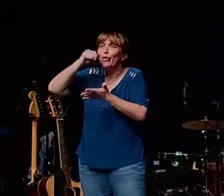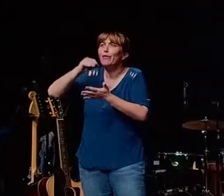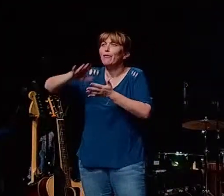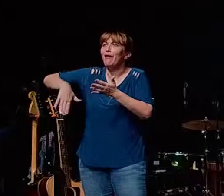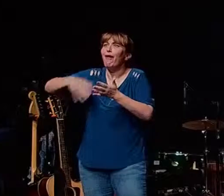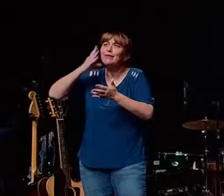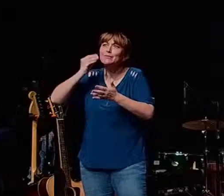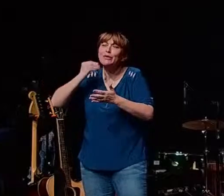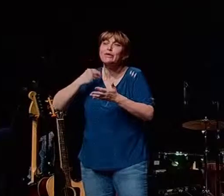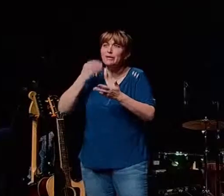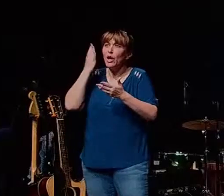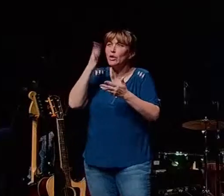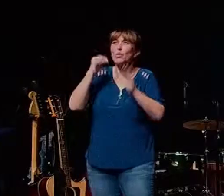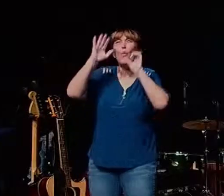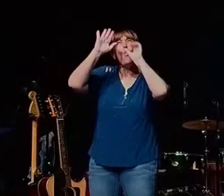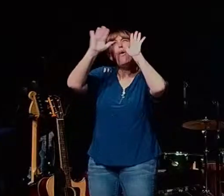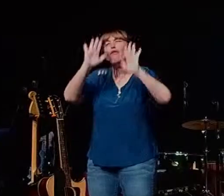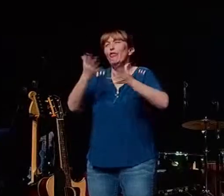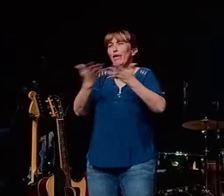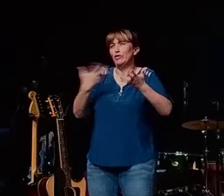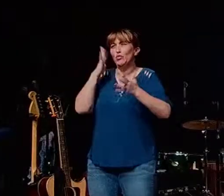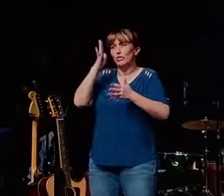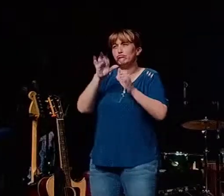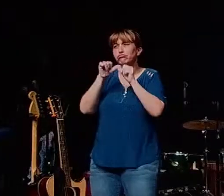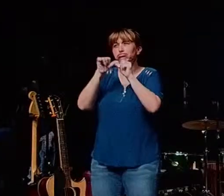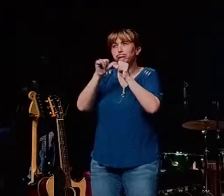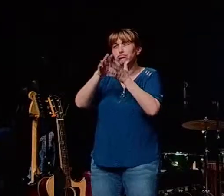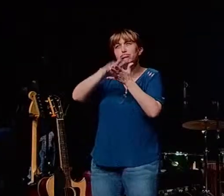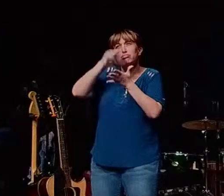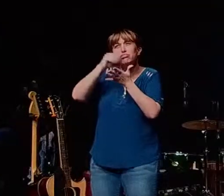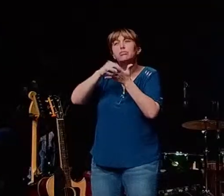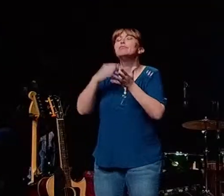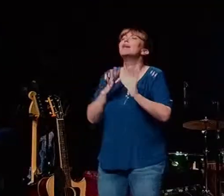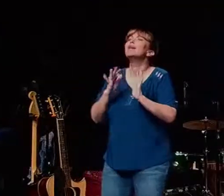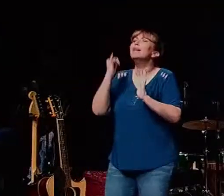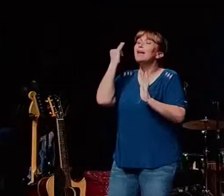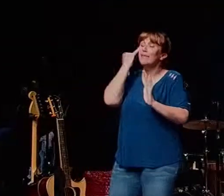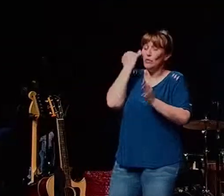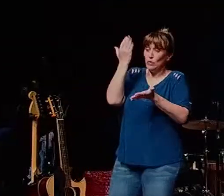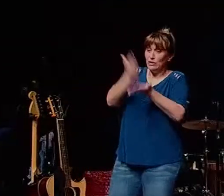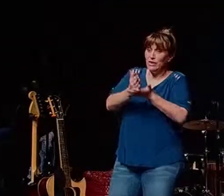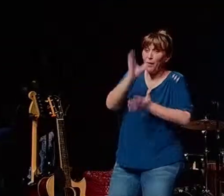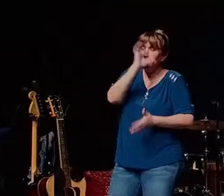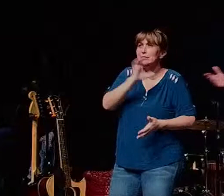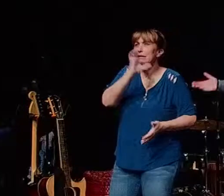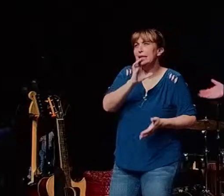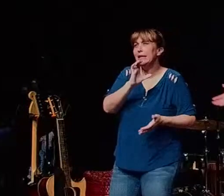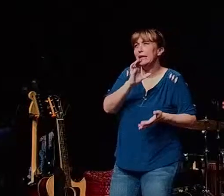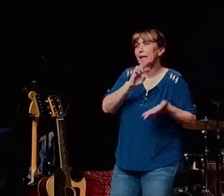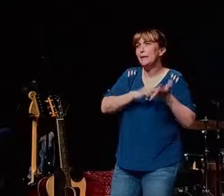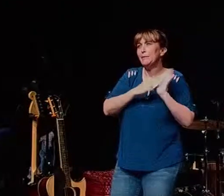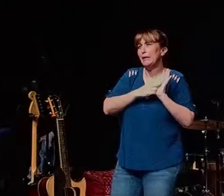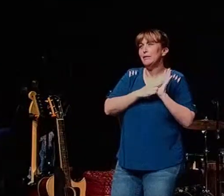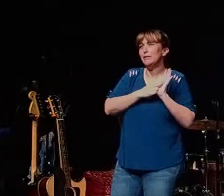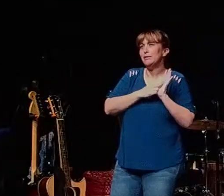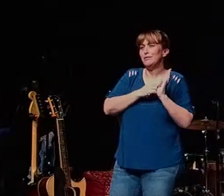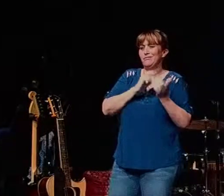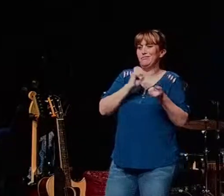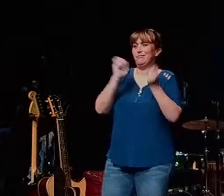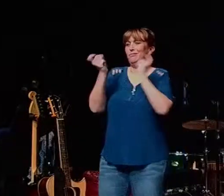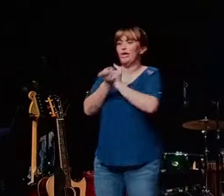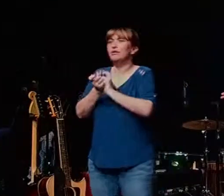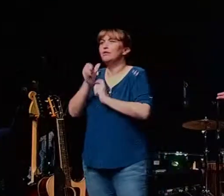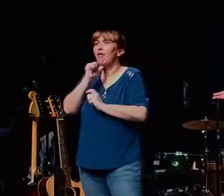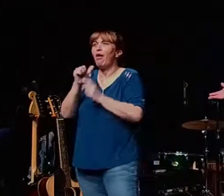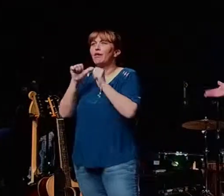yet throughout your life all the way to eternity so you should stop seeking you're no longer enlightened sort of automatically if you think about